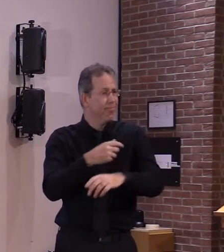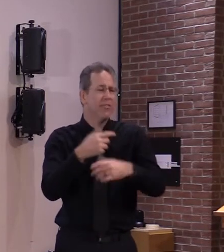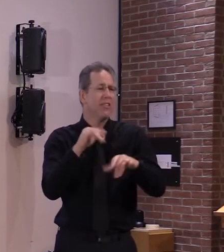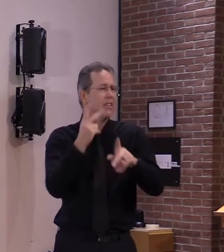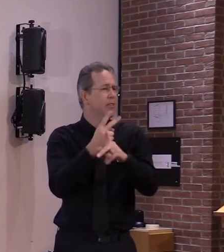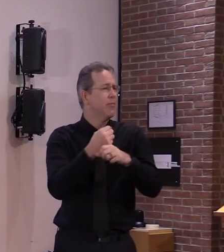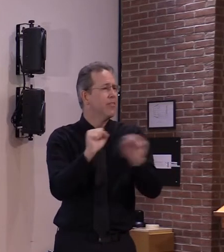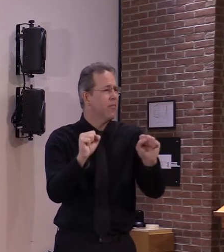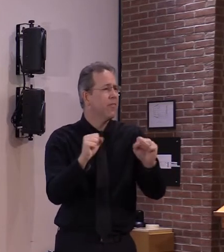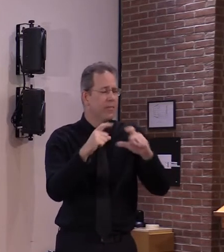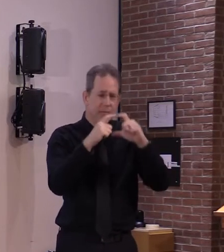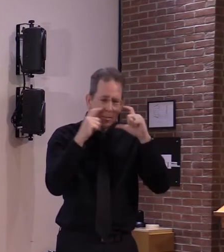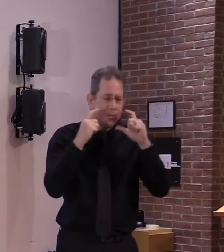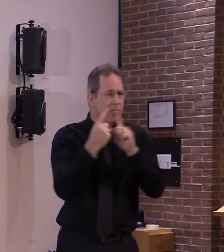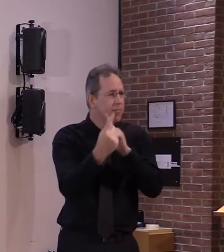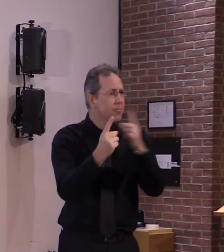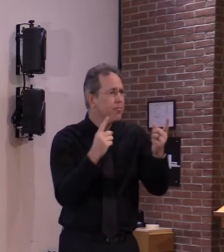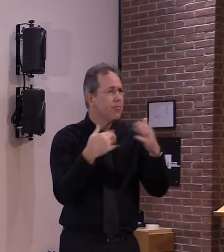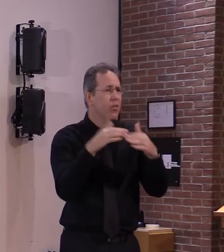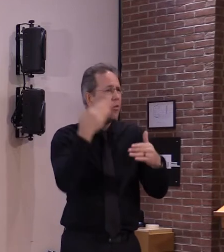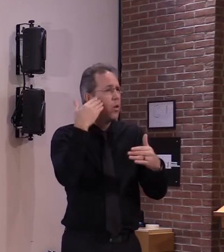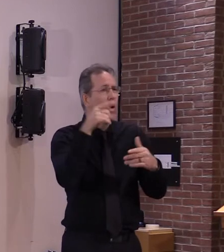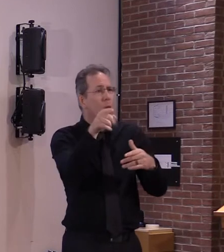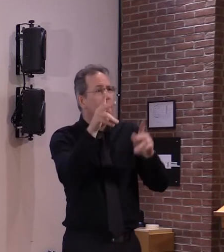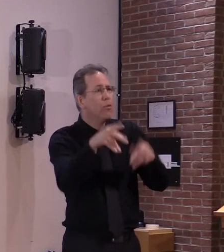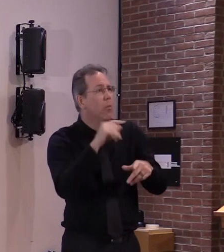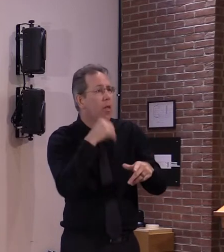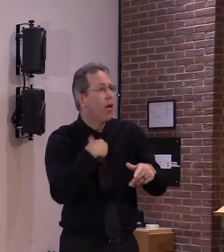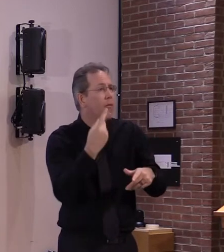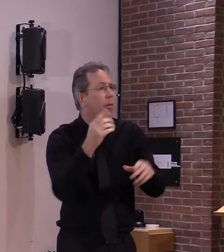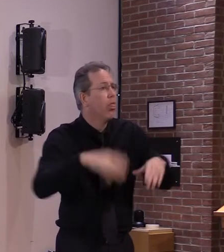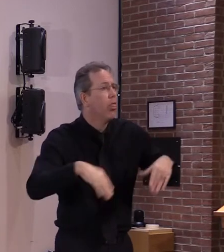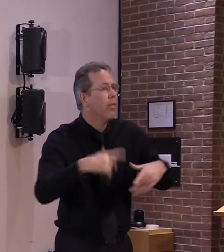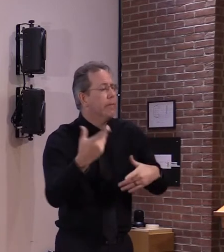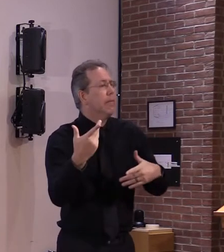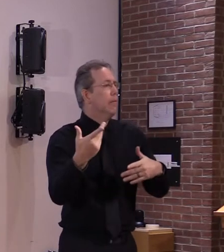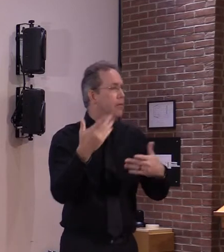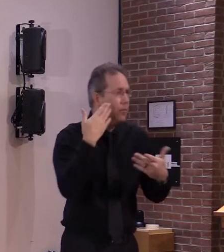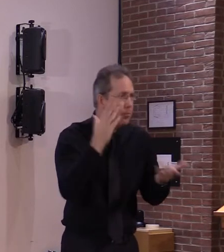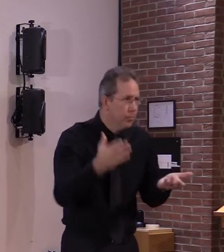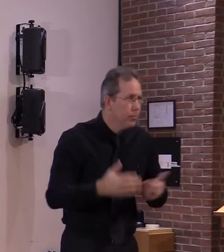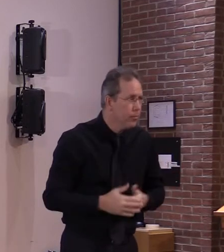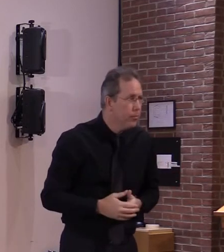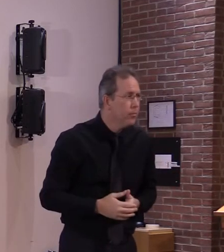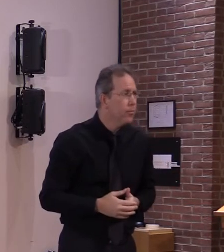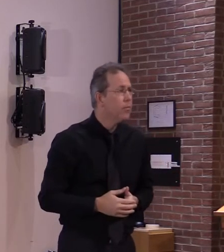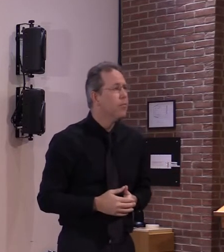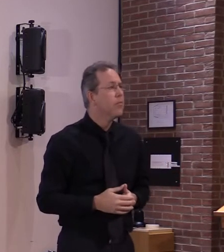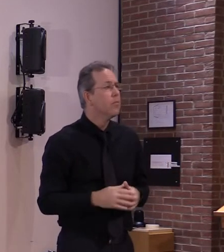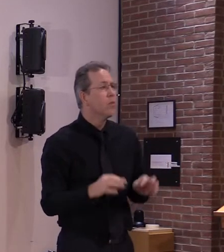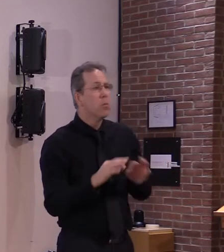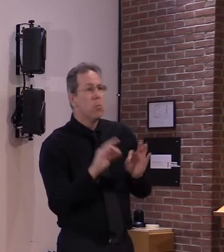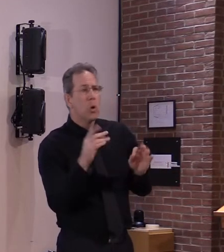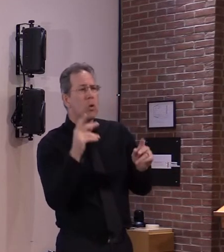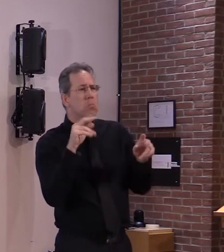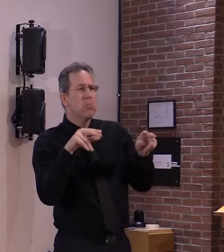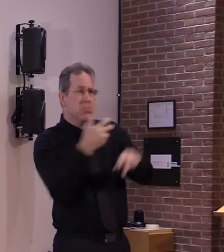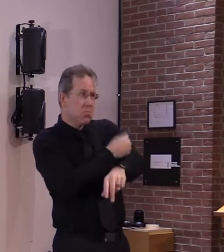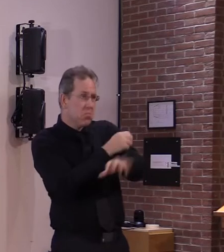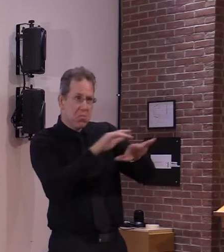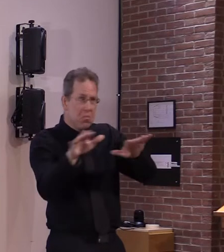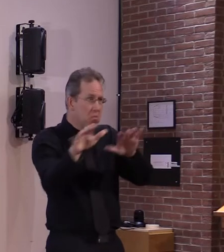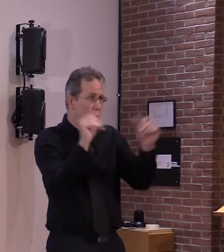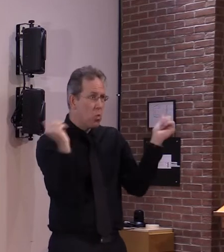will have gotten vaccinated and how the virus is spreading in communities on that count it is very encouraging